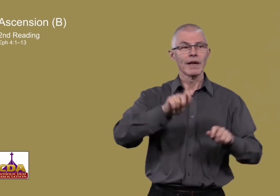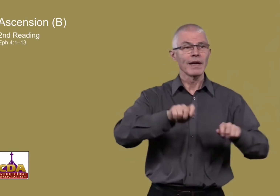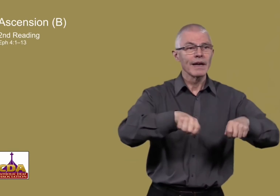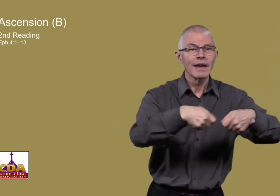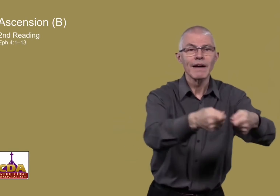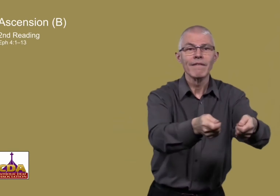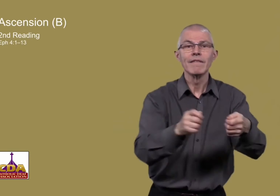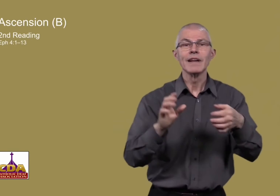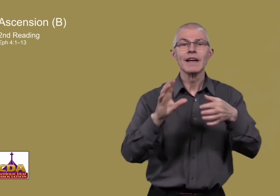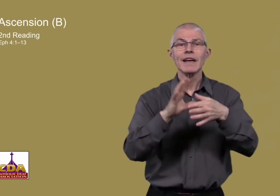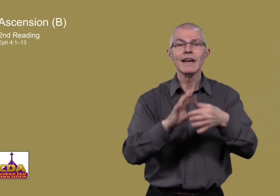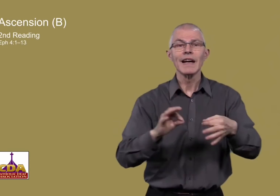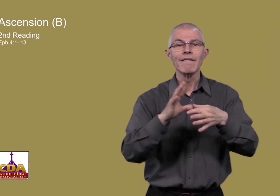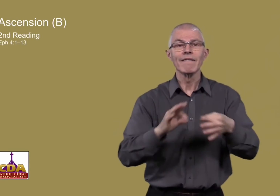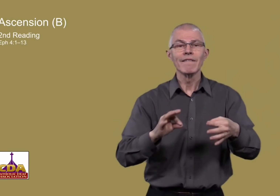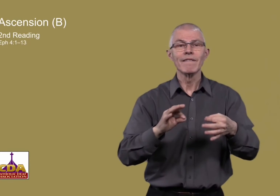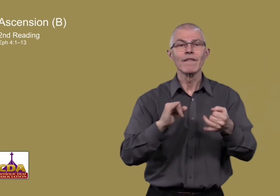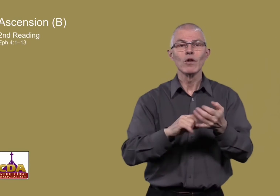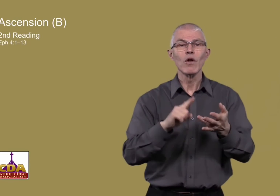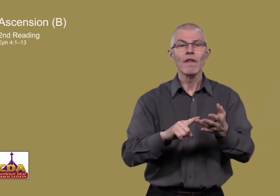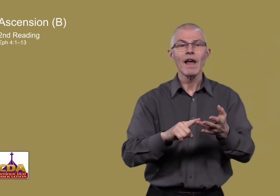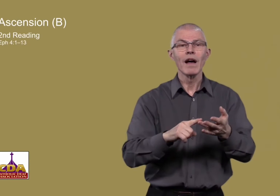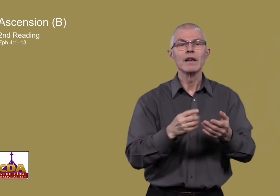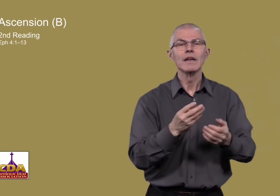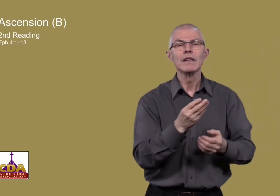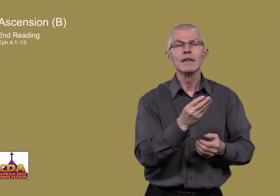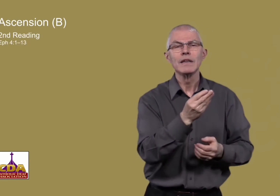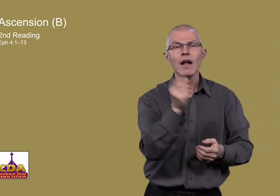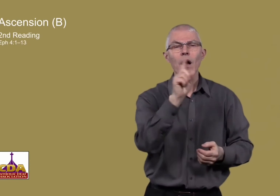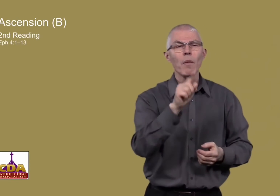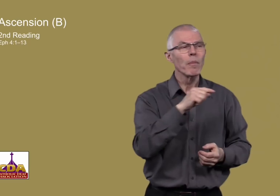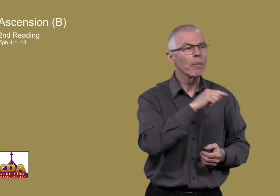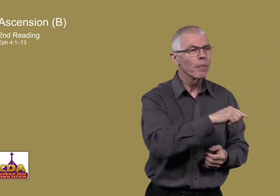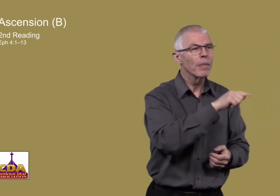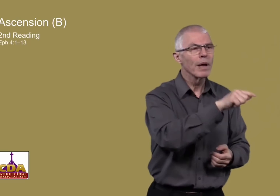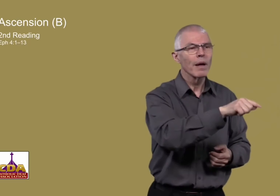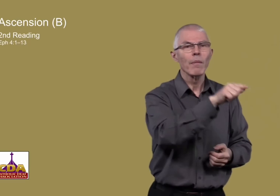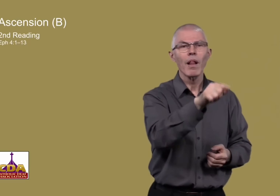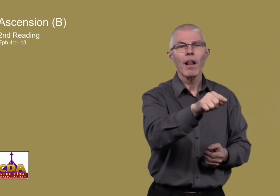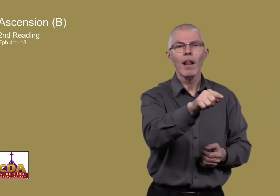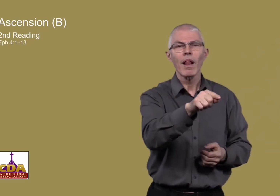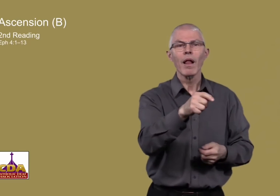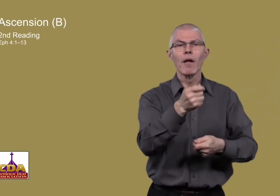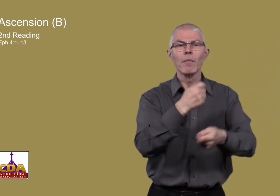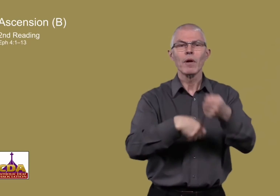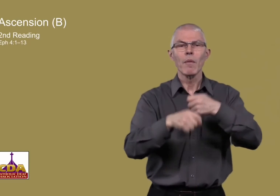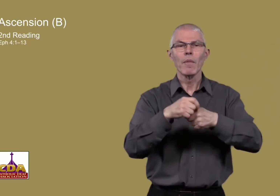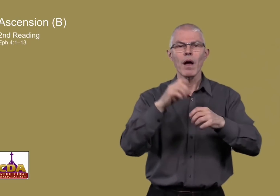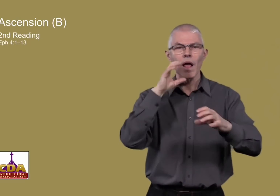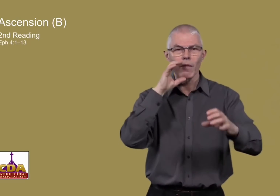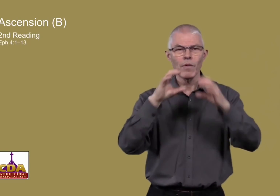He gave gifts so that some people, they became apostles.